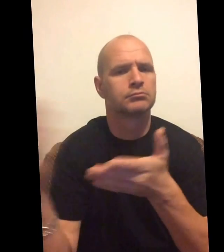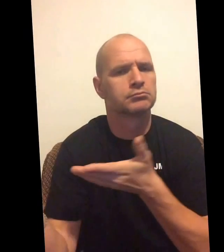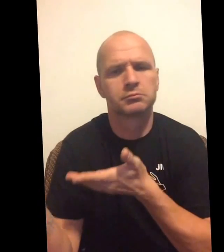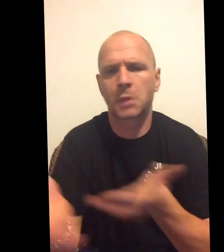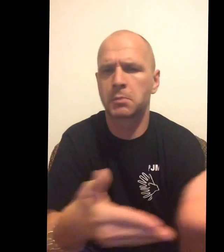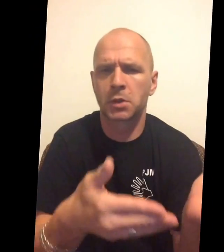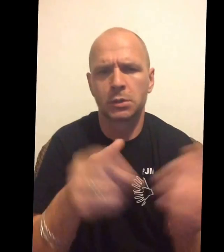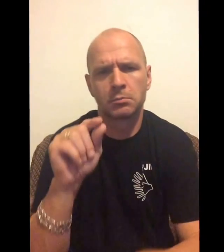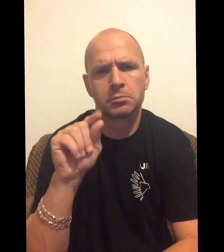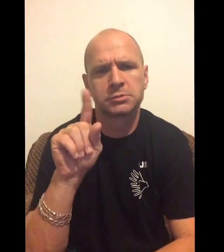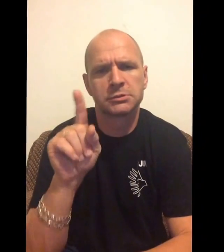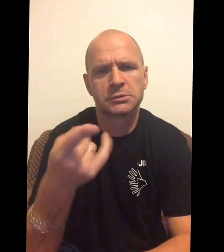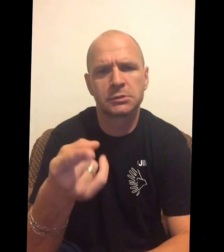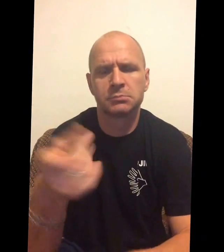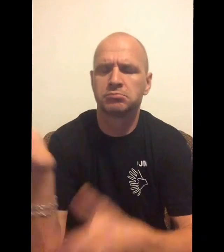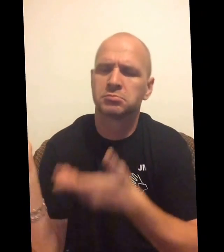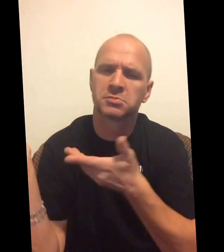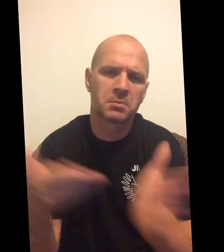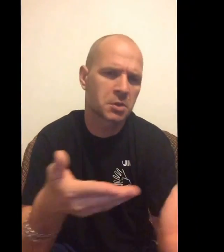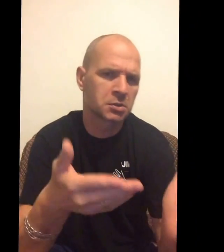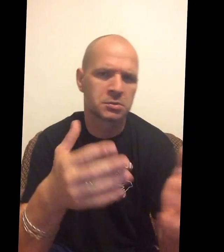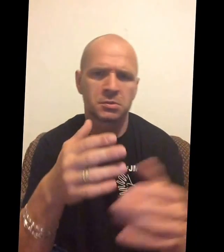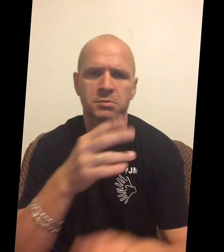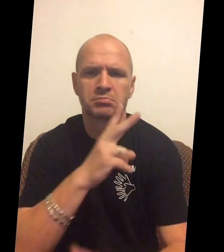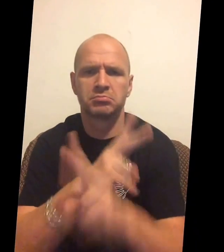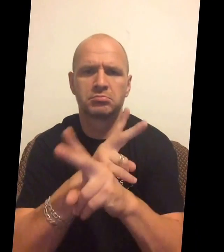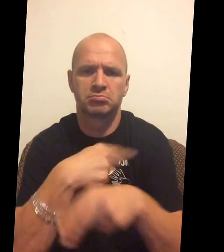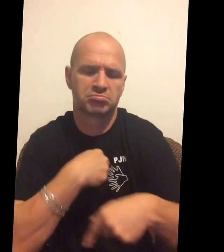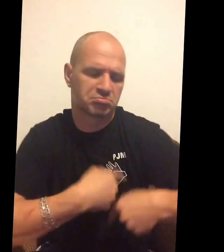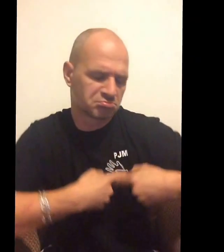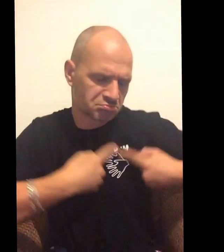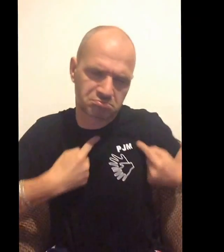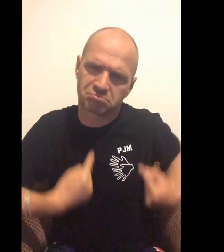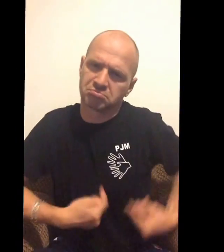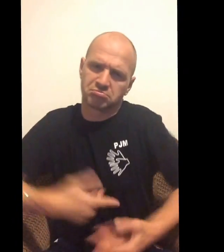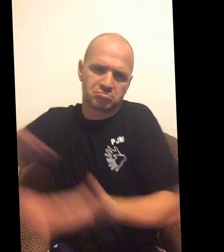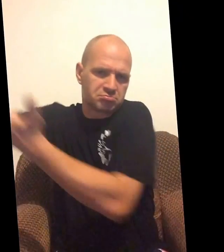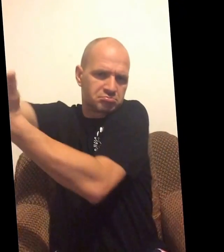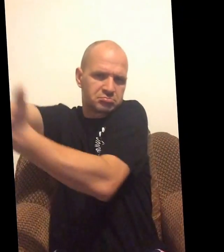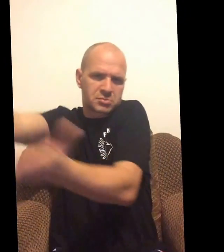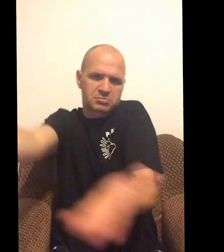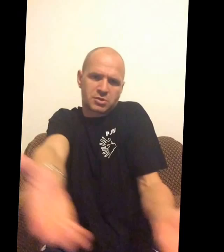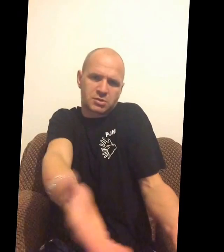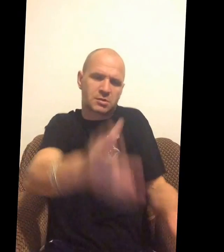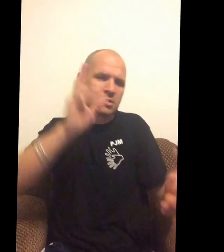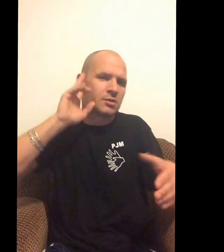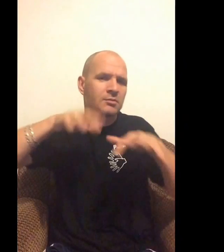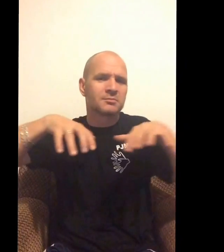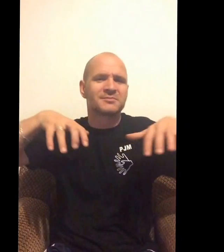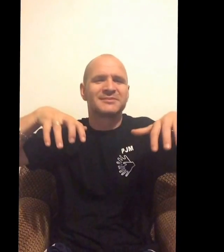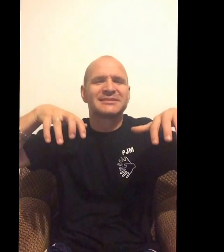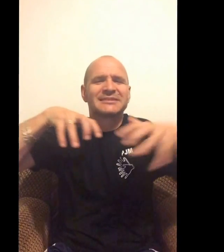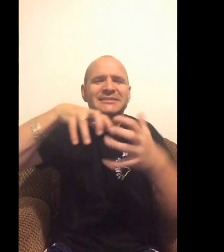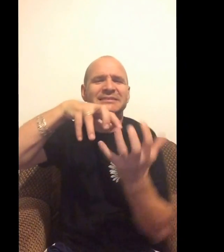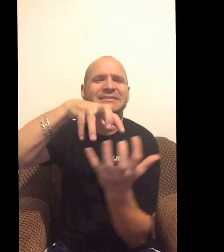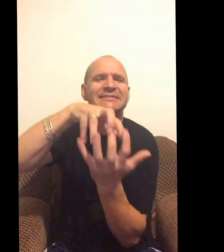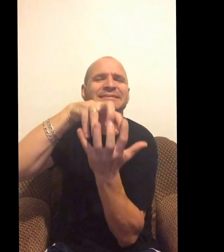My parents are in right in the right hand.